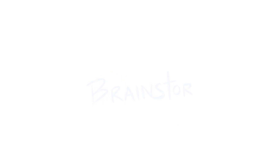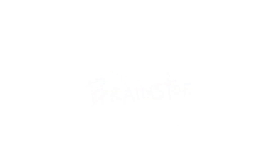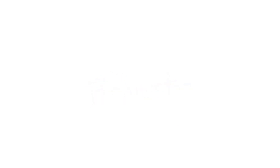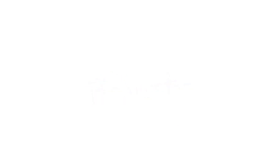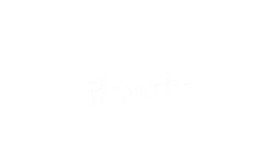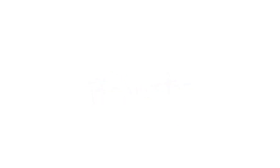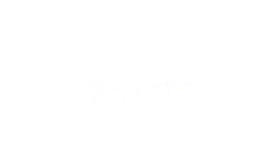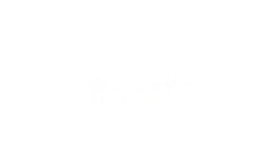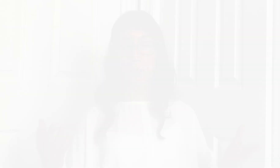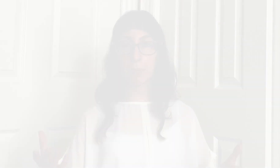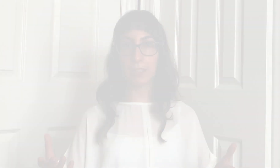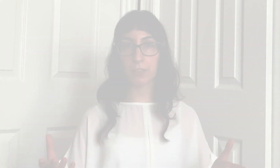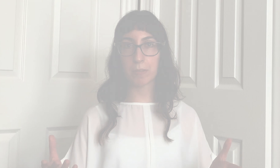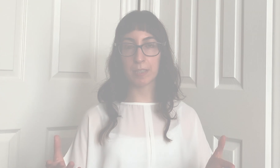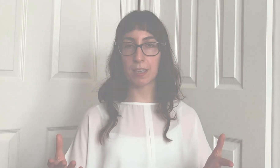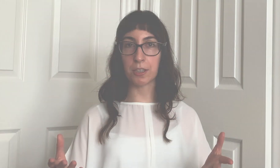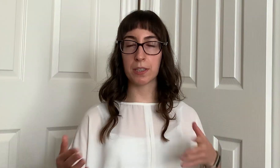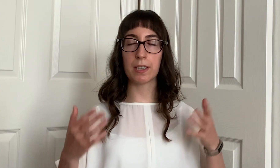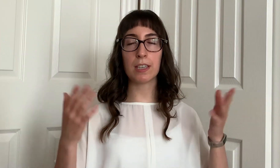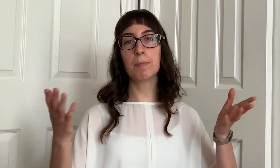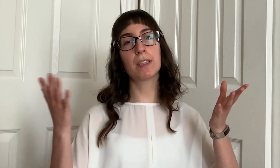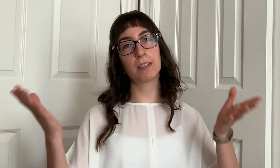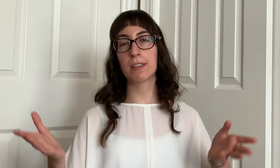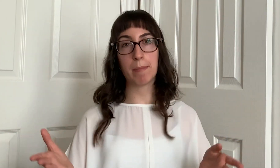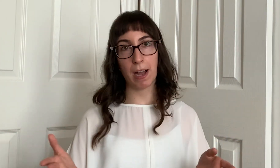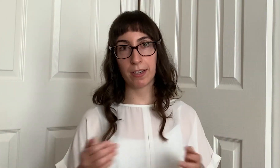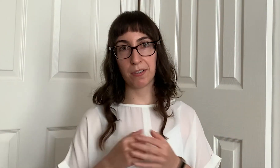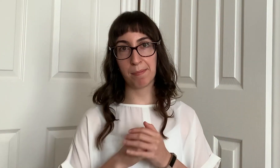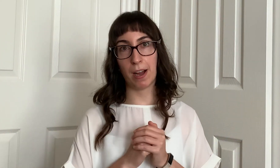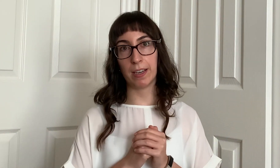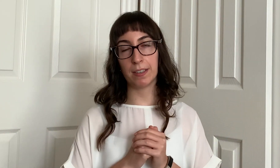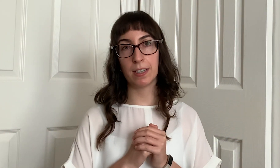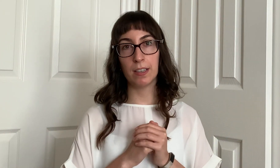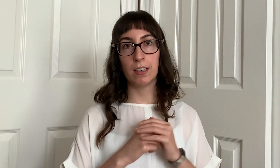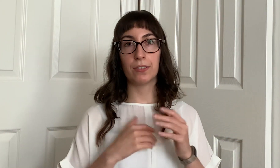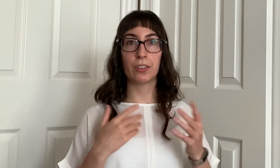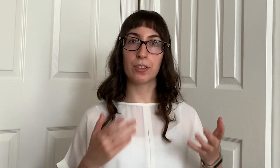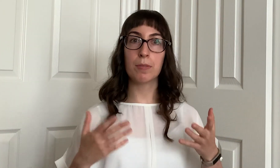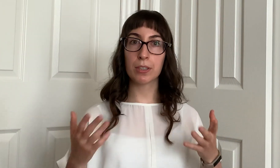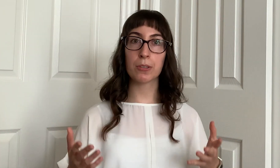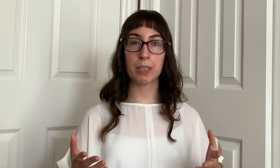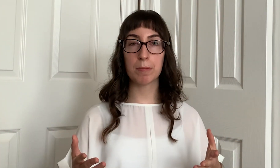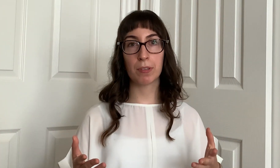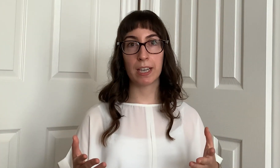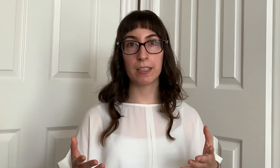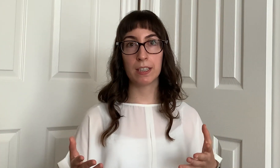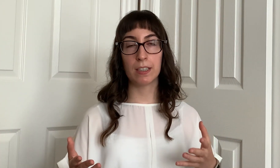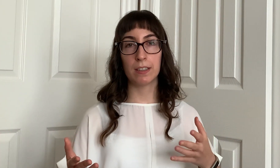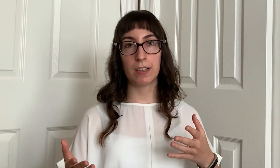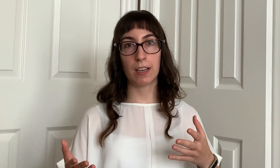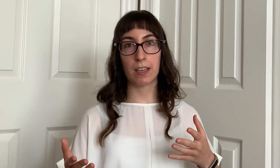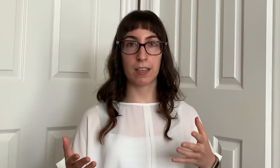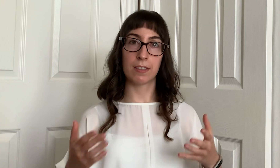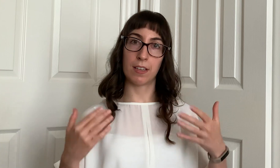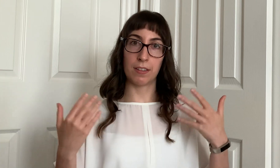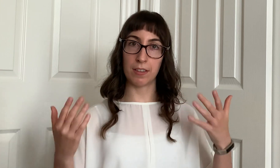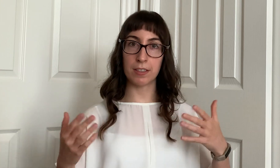so through your brainstorming session keep this in the back of your mind that you want to create a brand that is